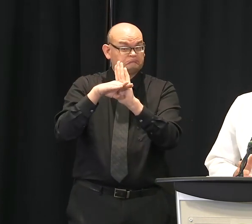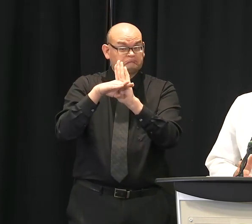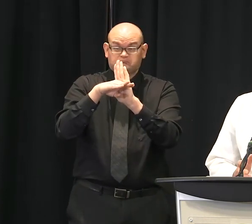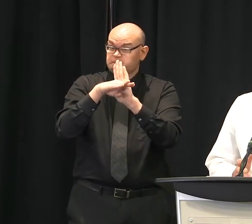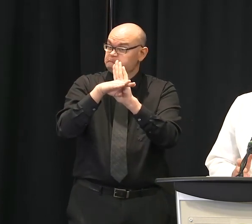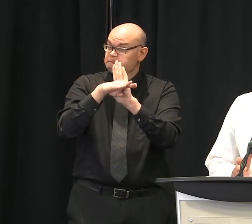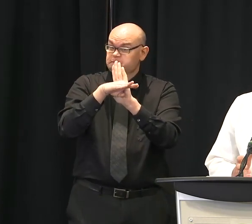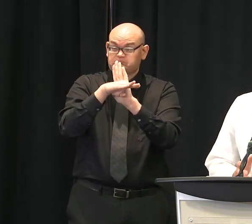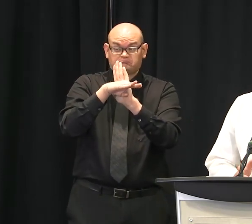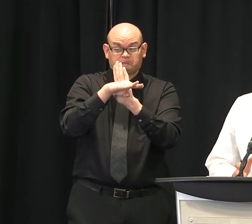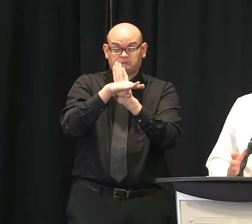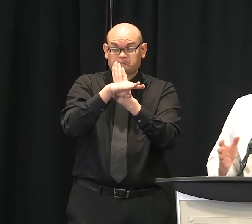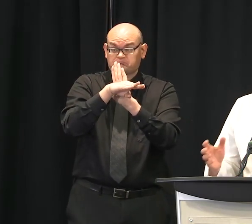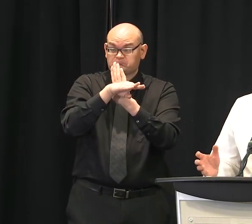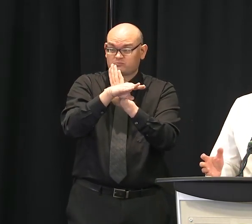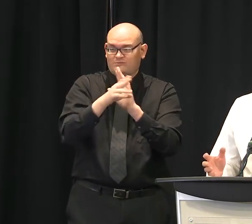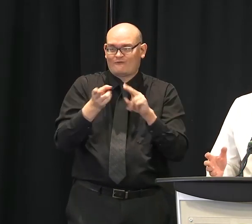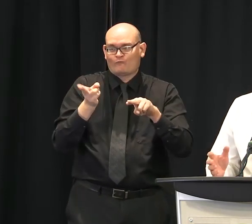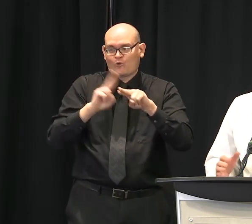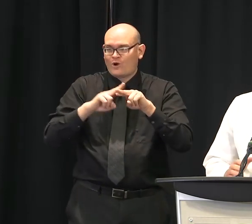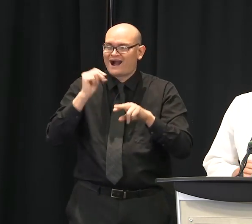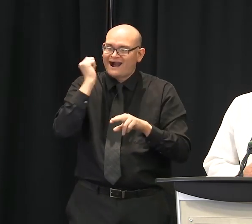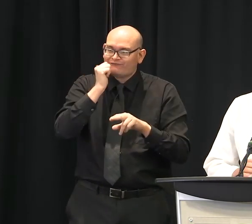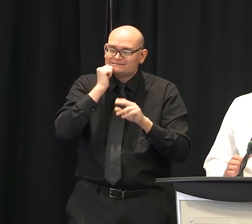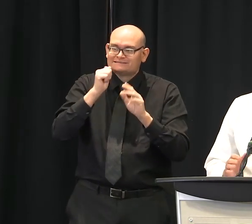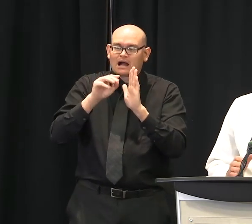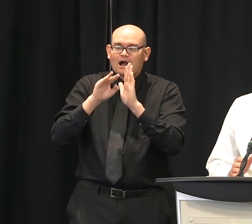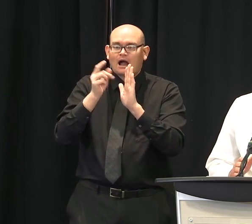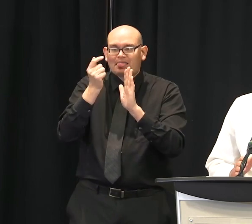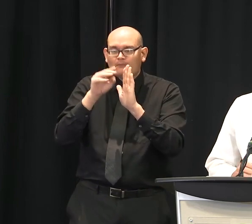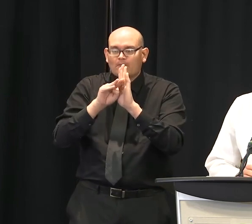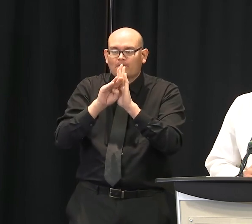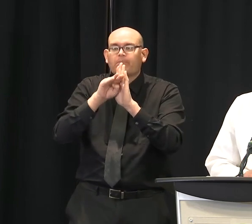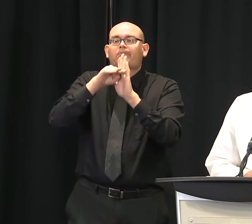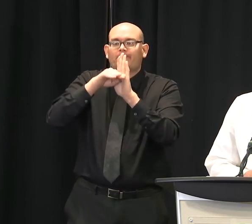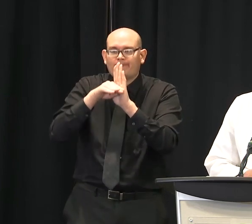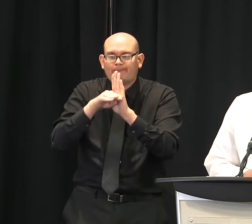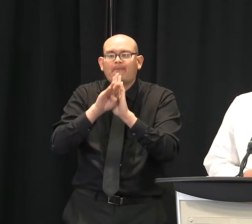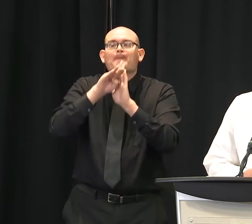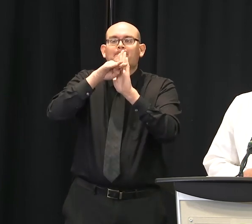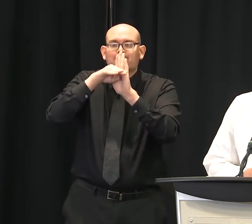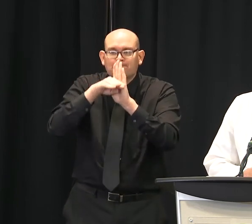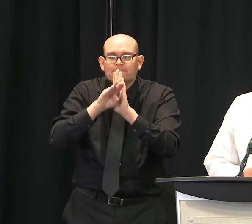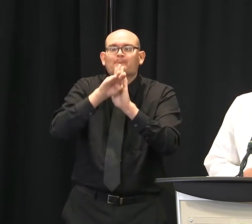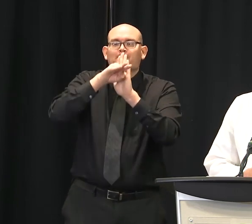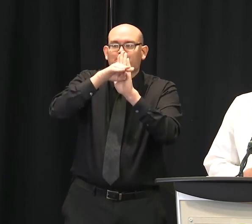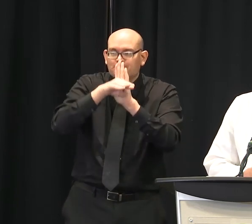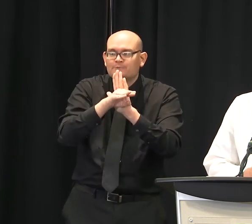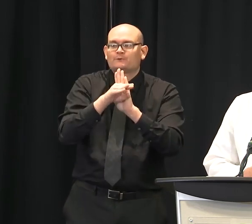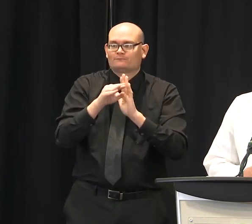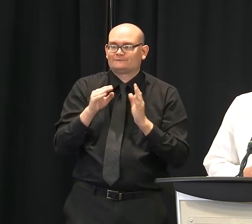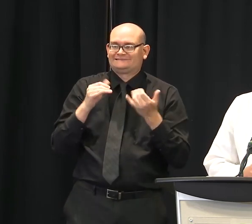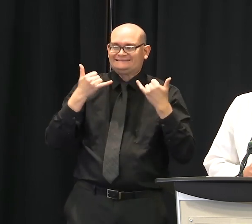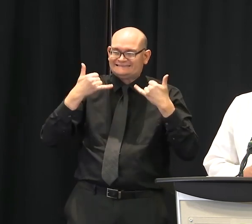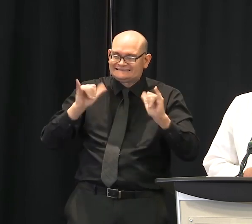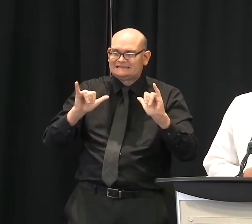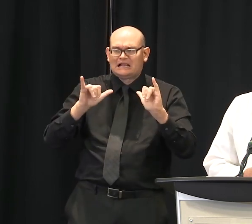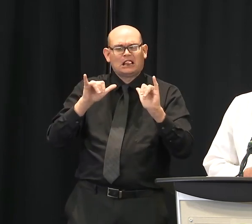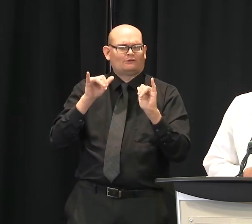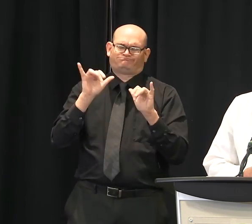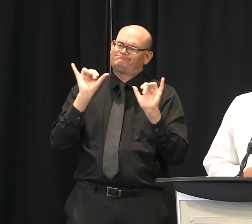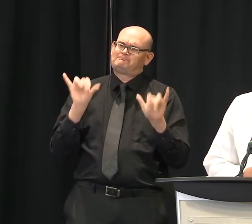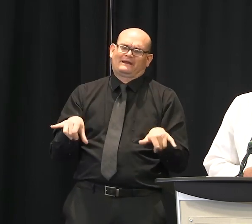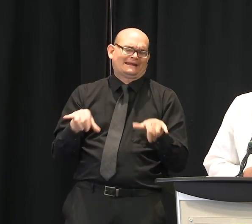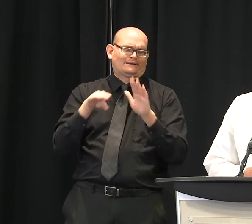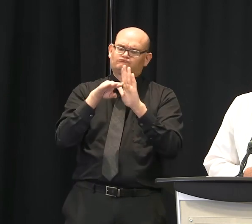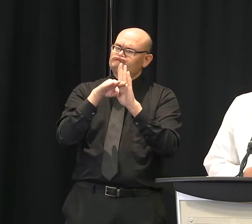undulation and slight ups and downs, but overall the trend remains about the same. We're not seeing any dramatic